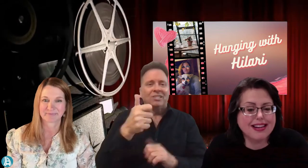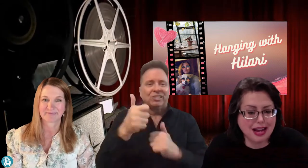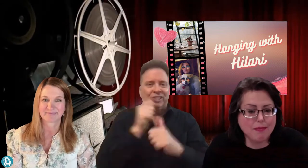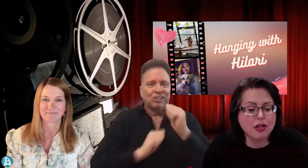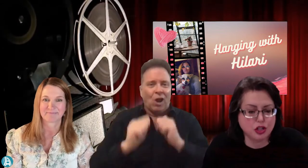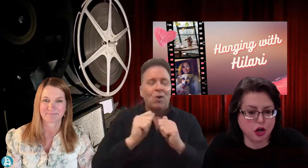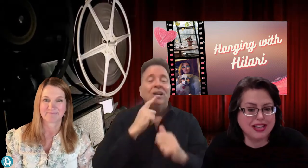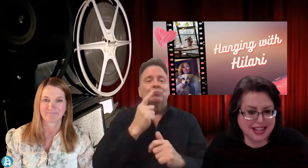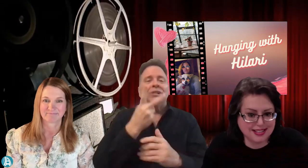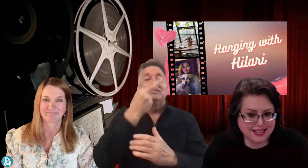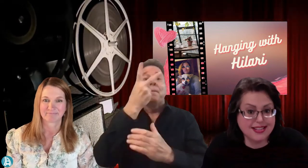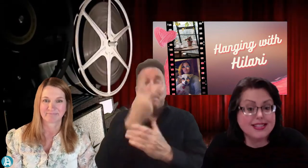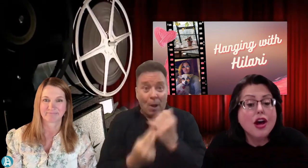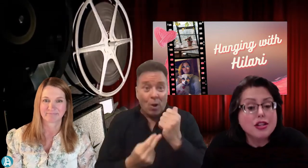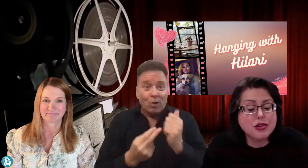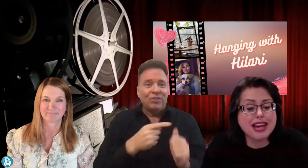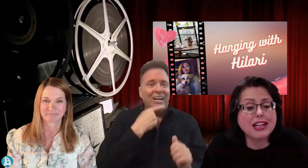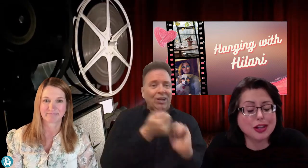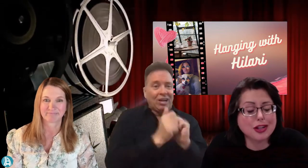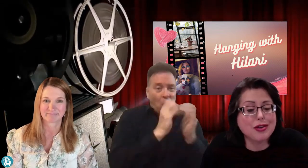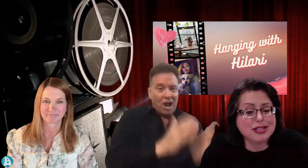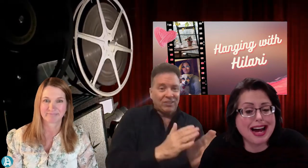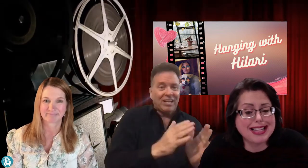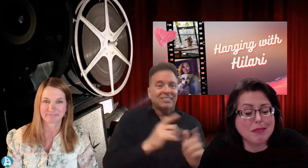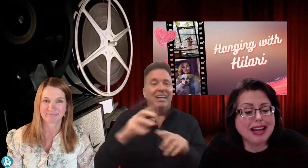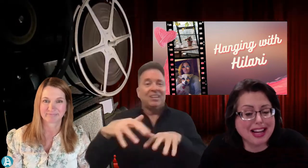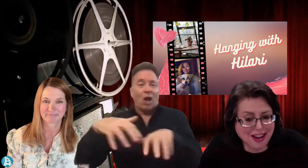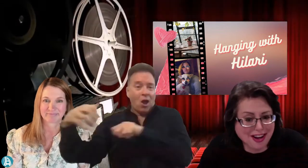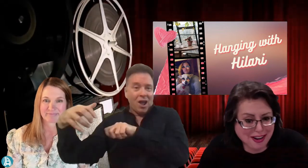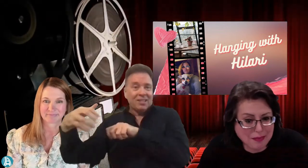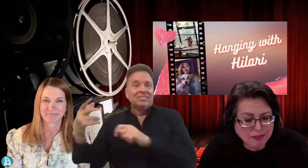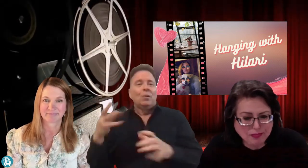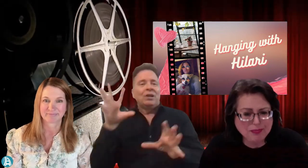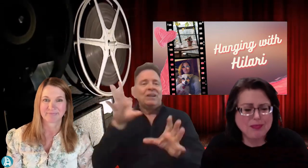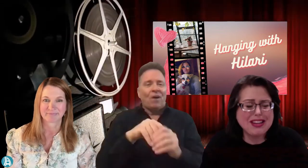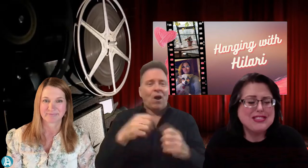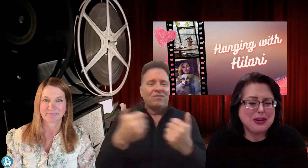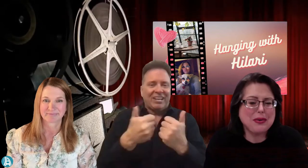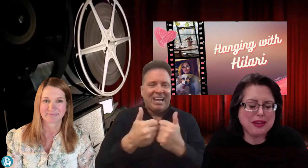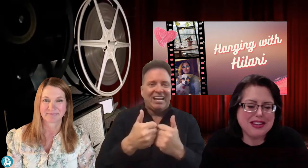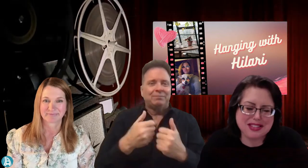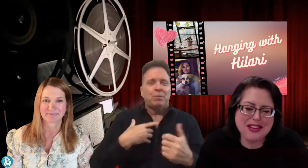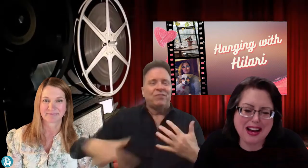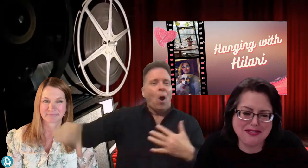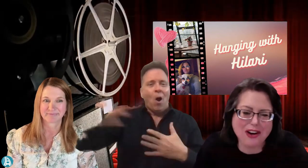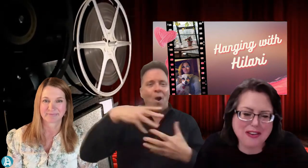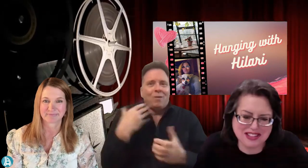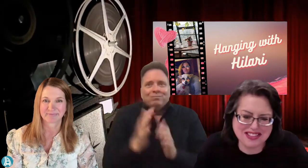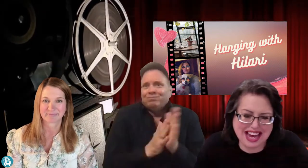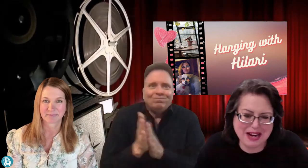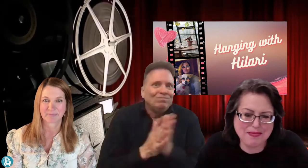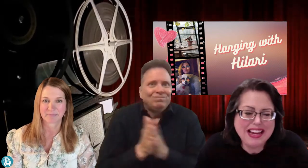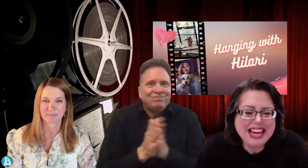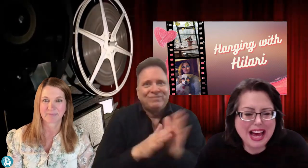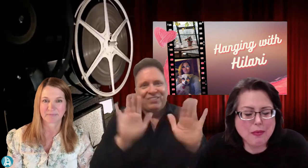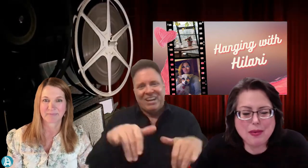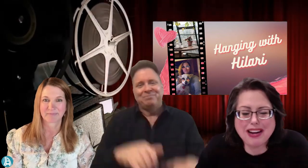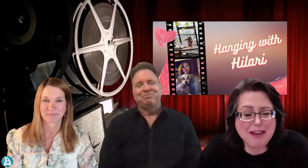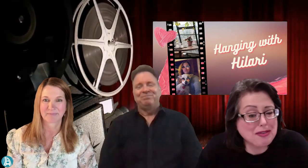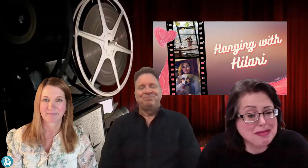game show contestants so they can learn those signs and play along. So, there's a lot involved in the game. And we want everyone